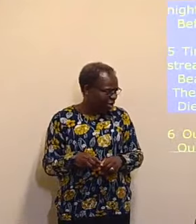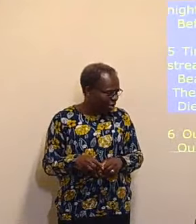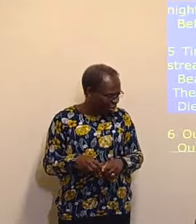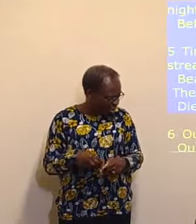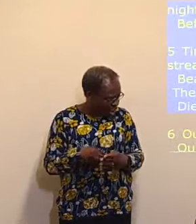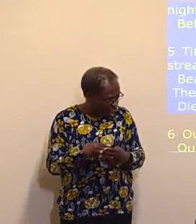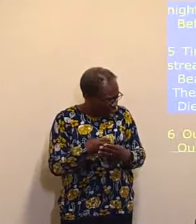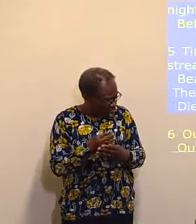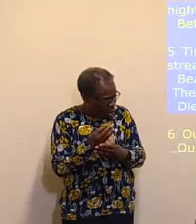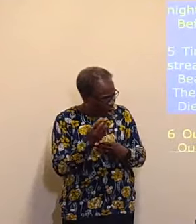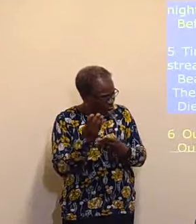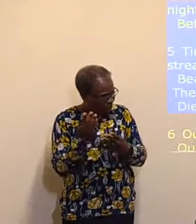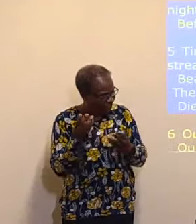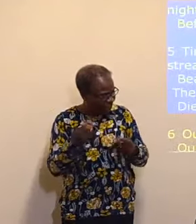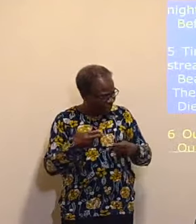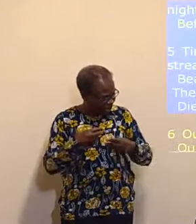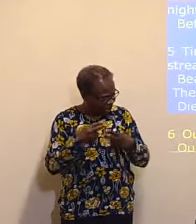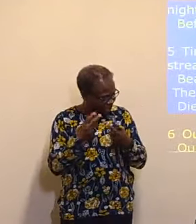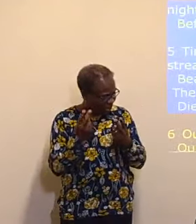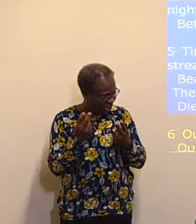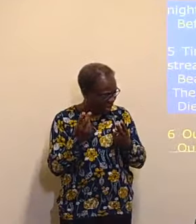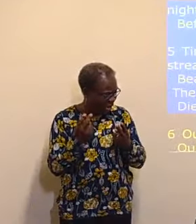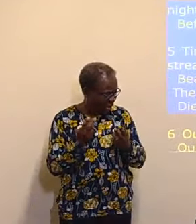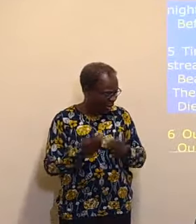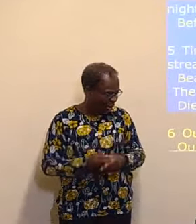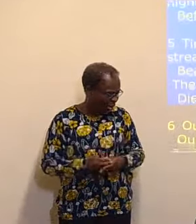in opening day